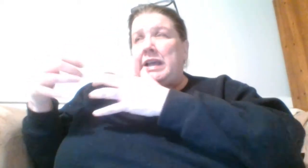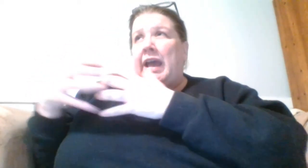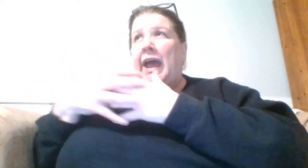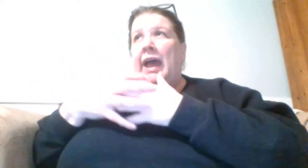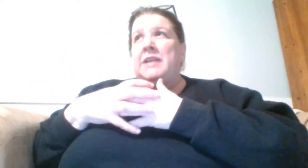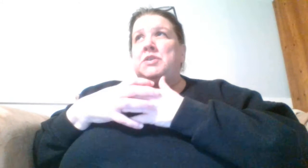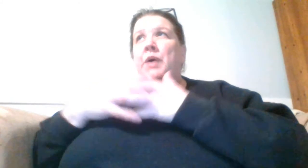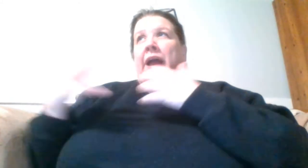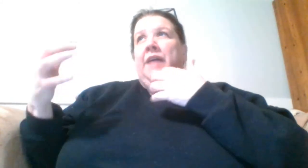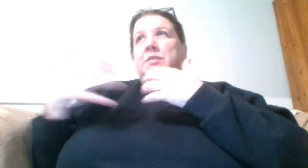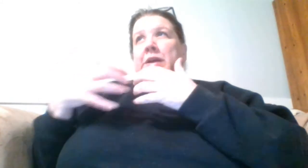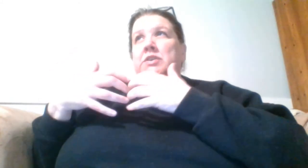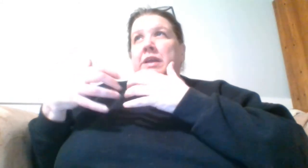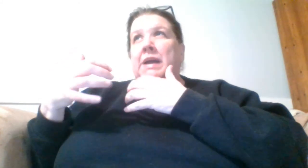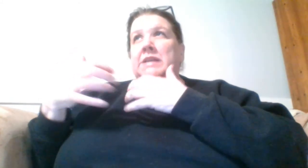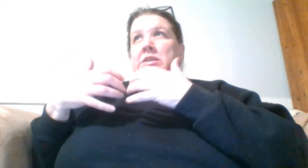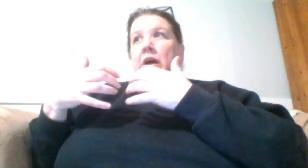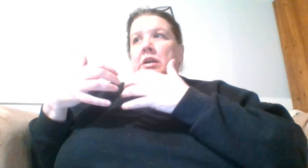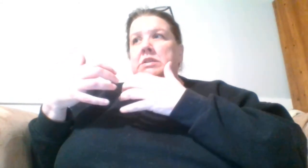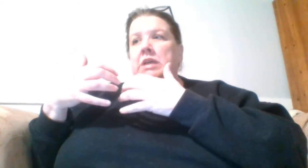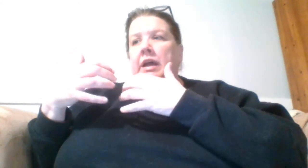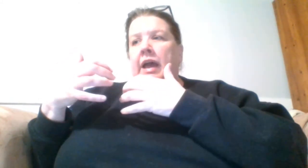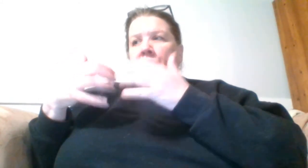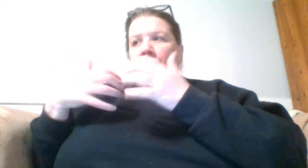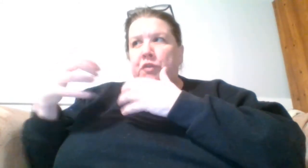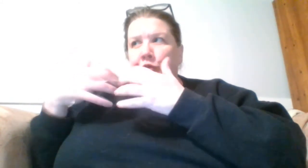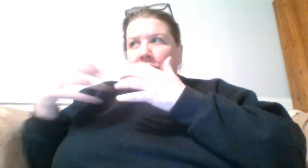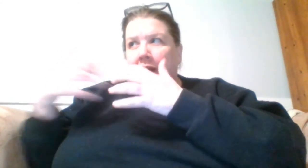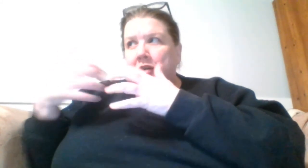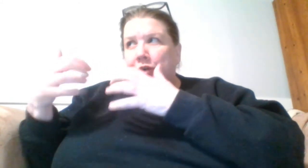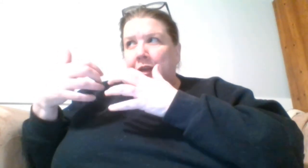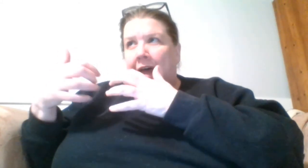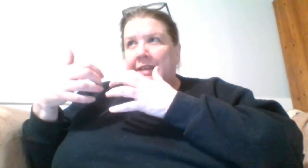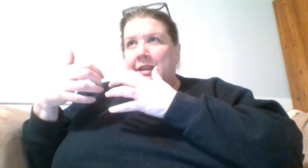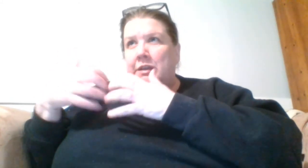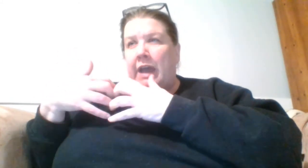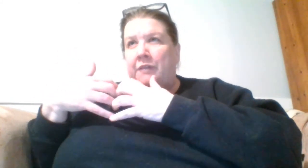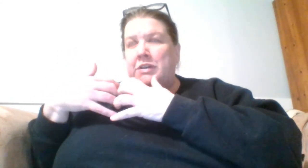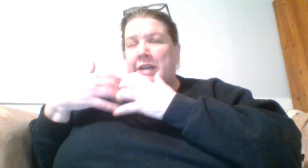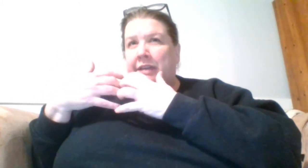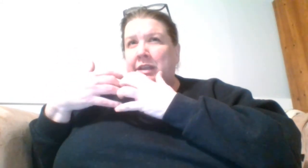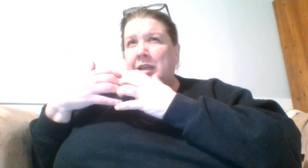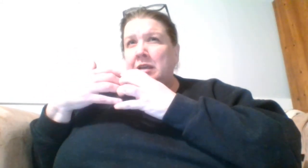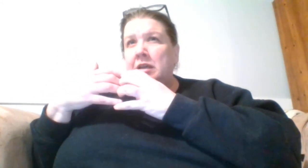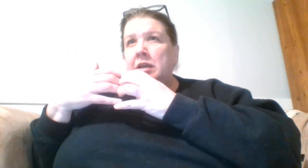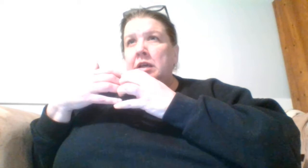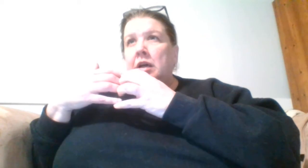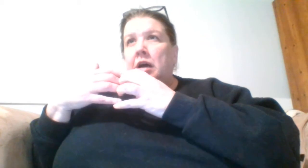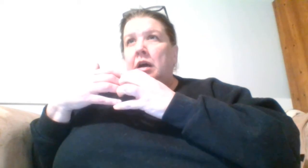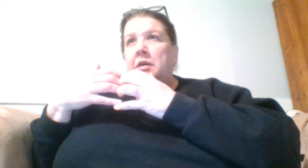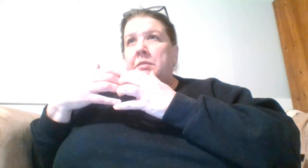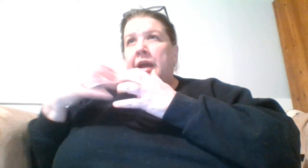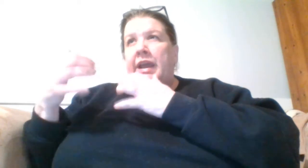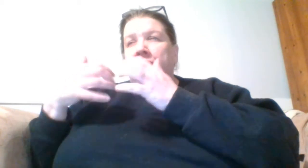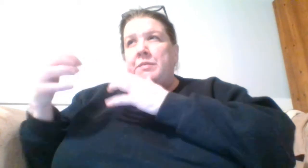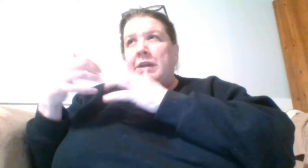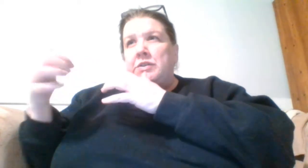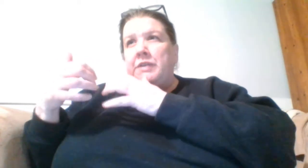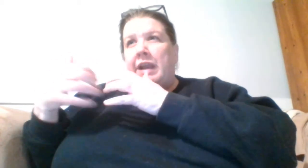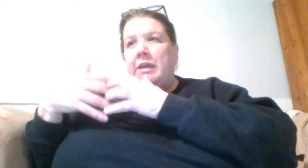and so I have to make sure that my stars, I have a few more stars to align than the average athlete and I have to make sure that I